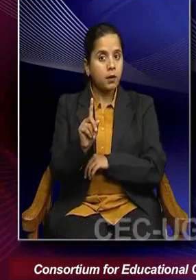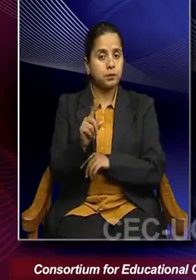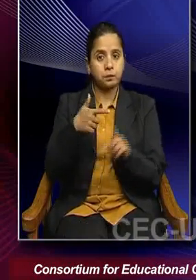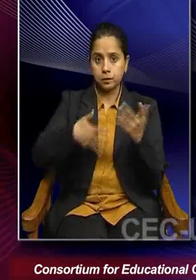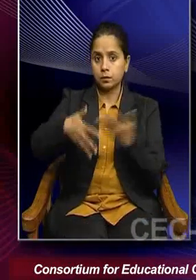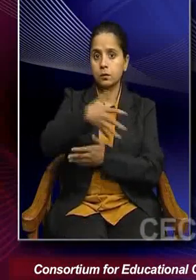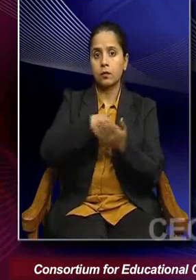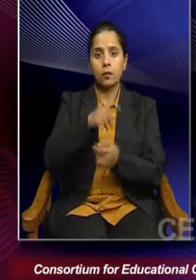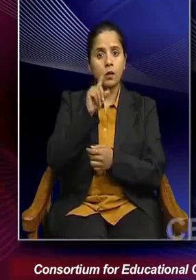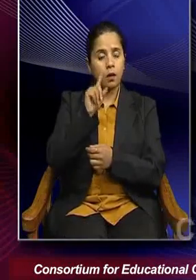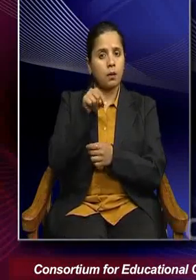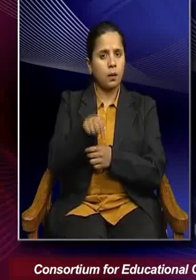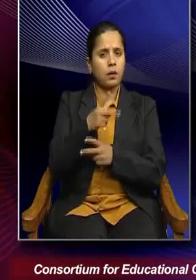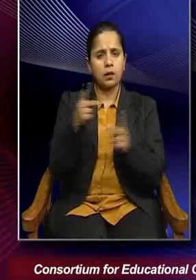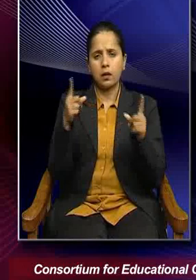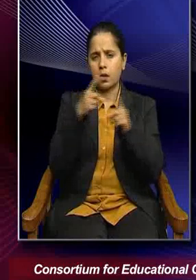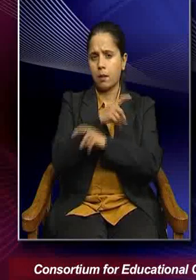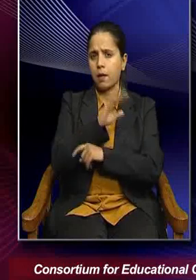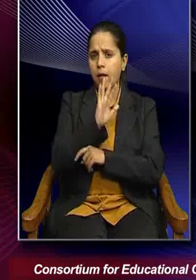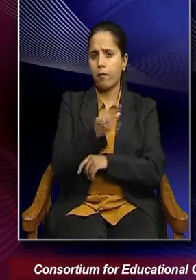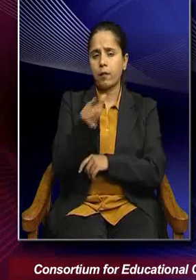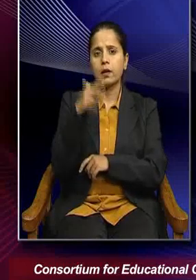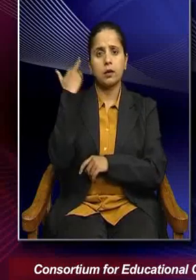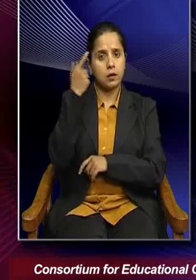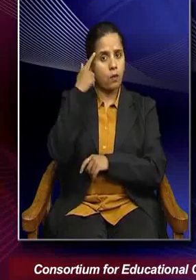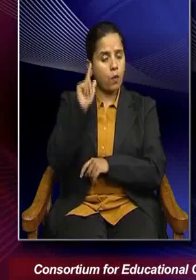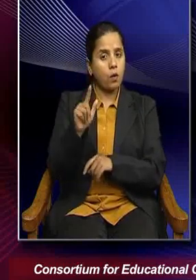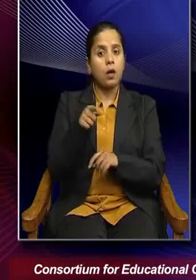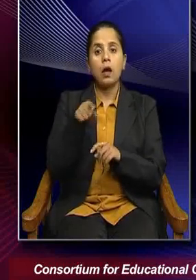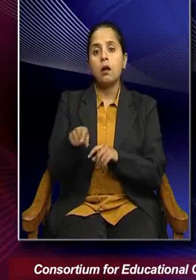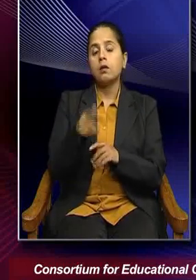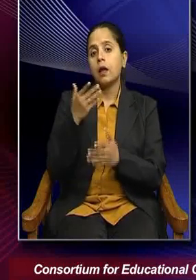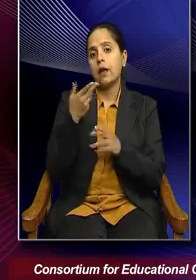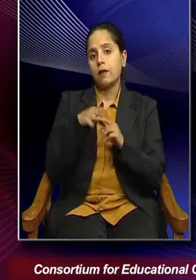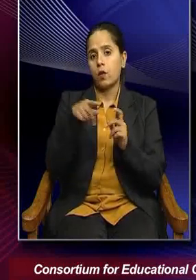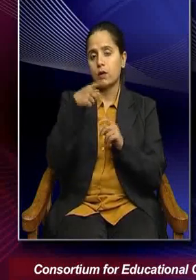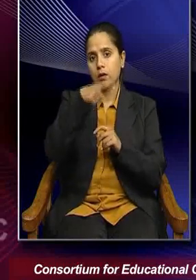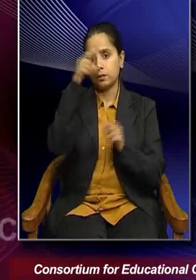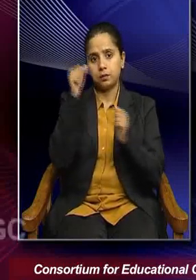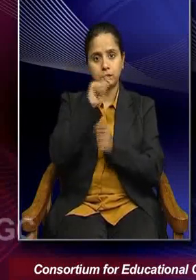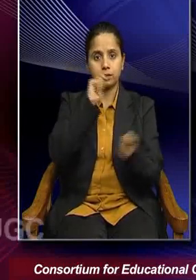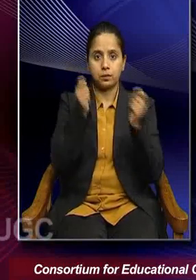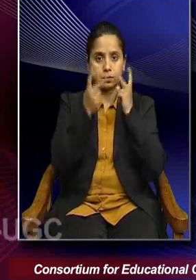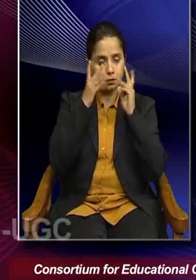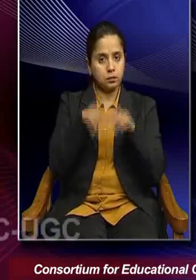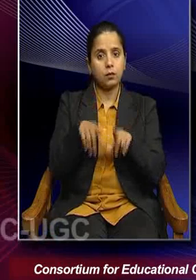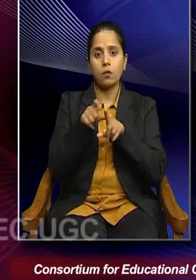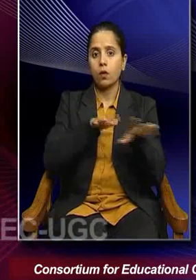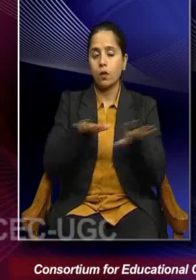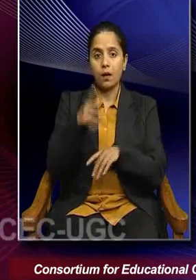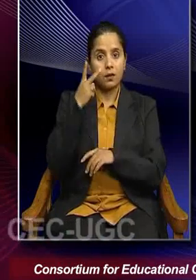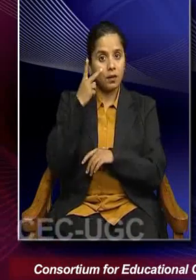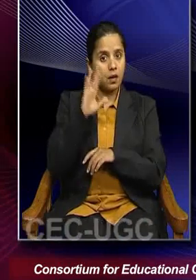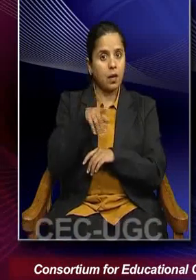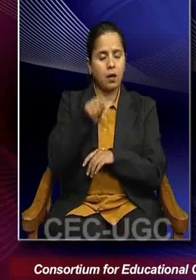very complex and multi-causal. And so therefore, if you look at climate change and disaster, they actually